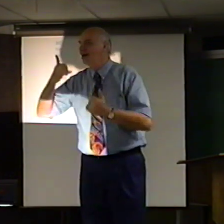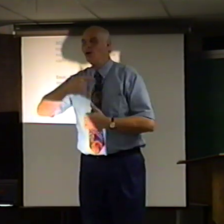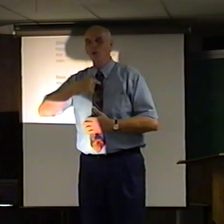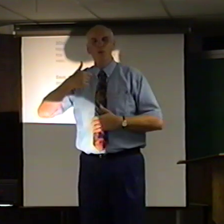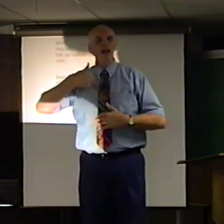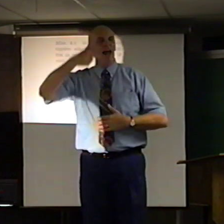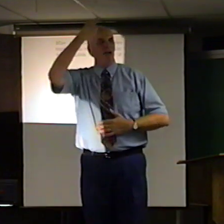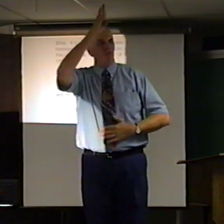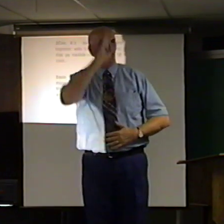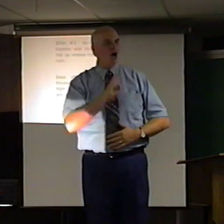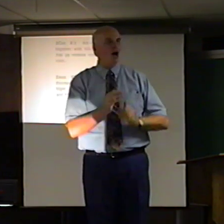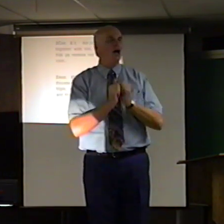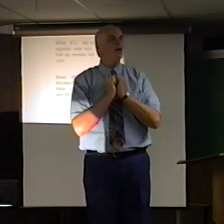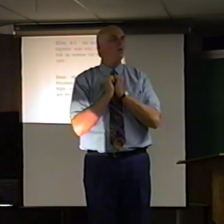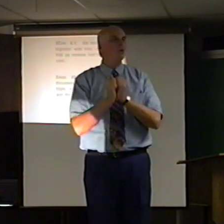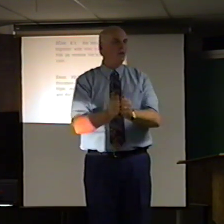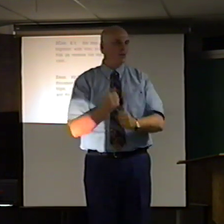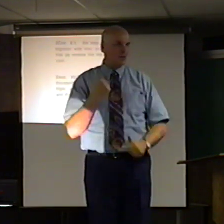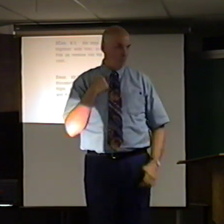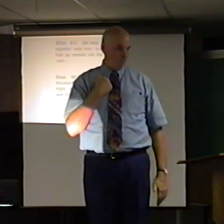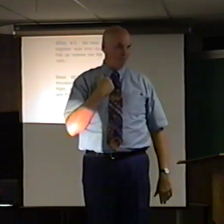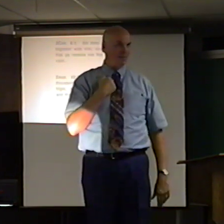We have God. have God.